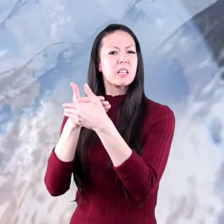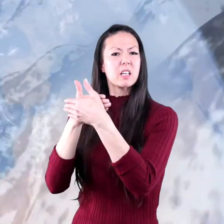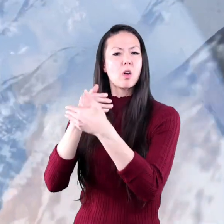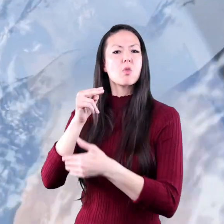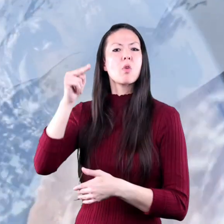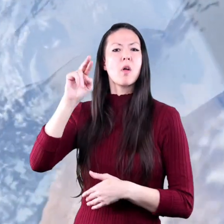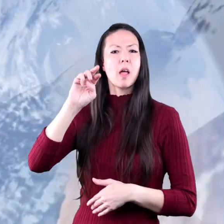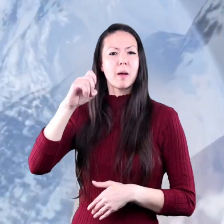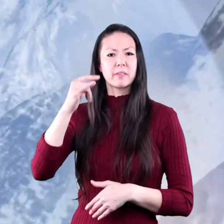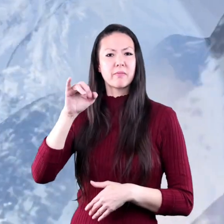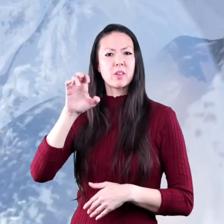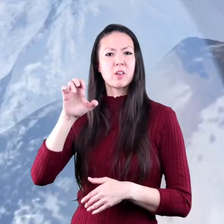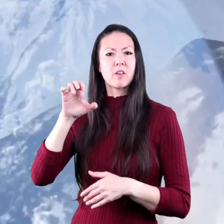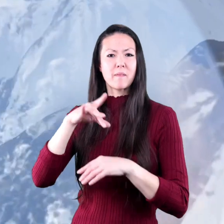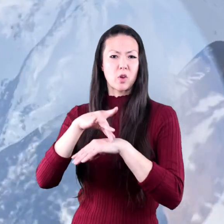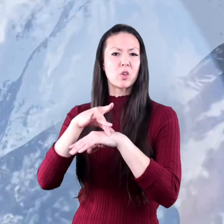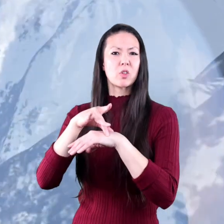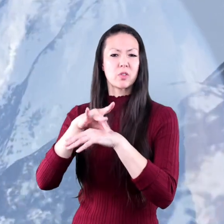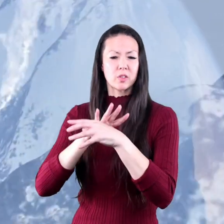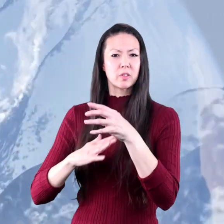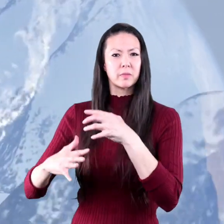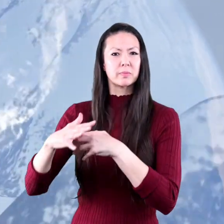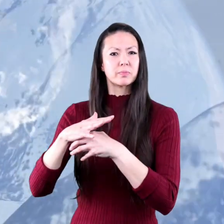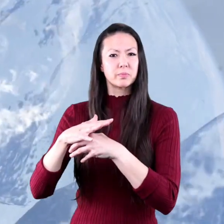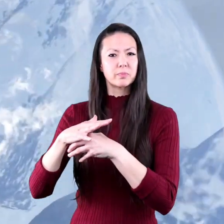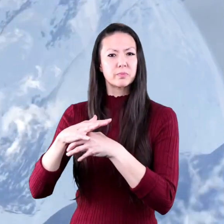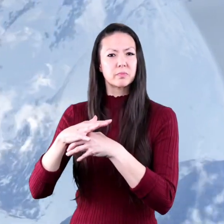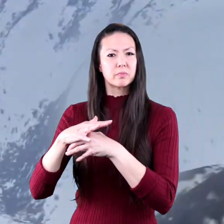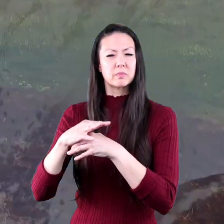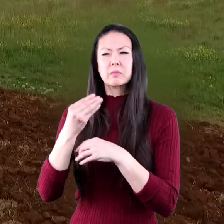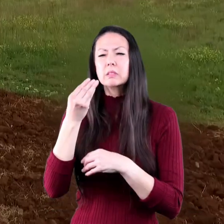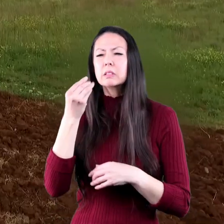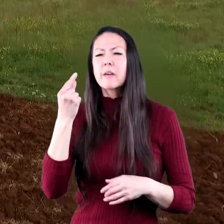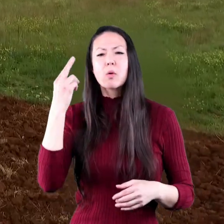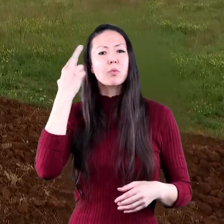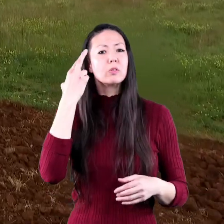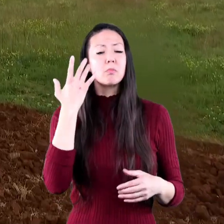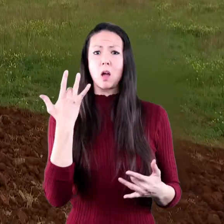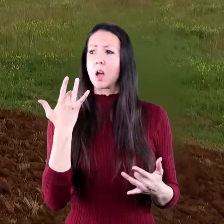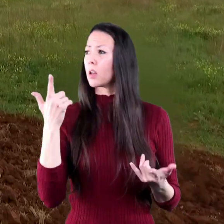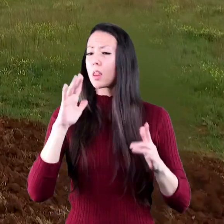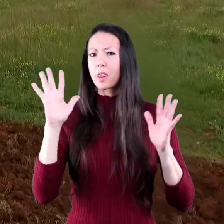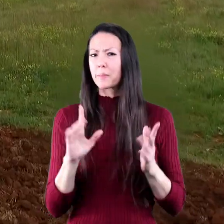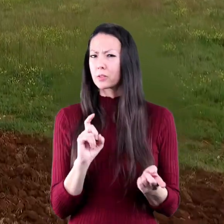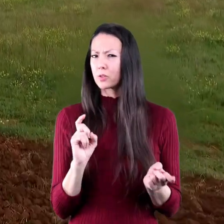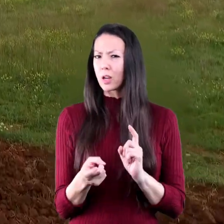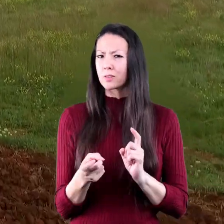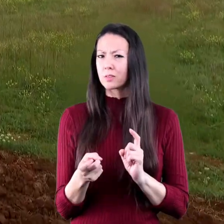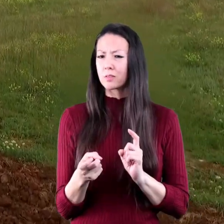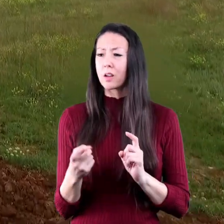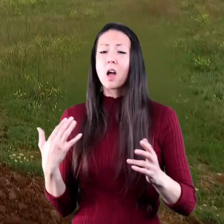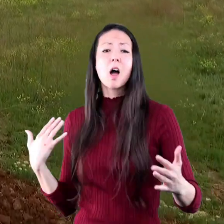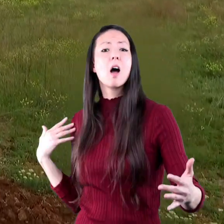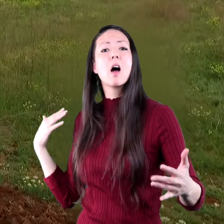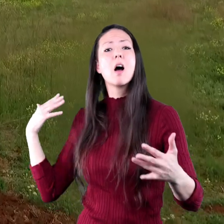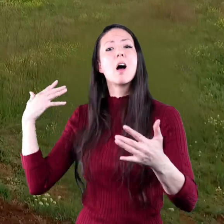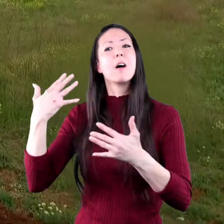northern hemisphere of the Earth. Several reasons that climates change over long periods of time